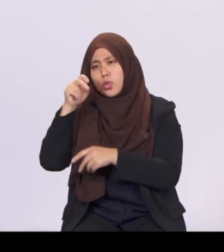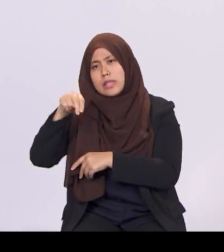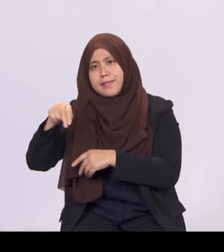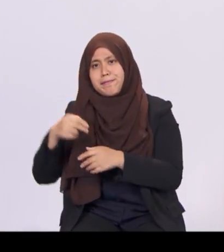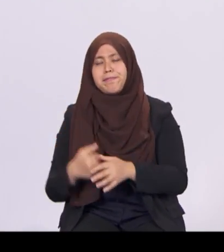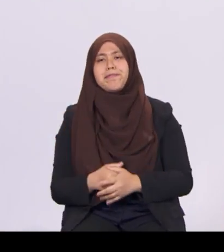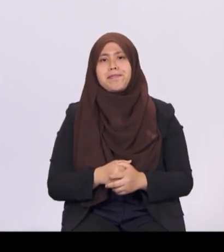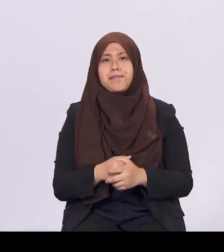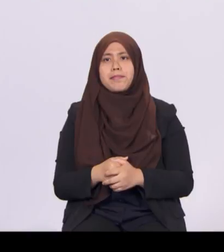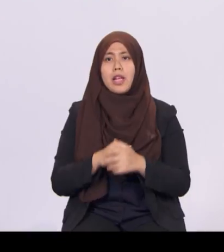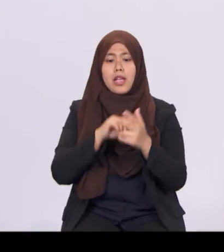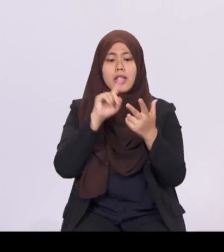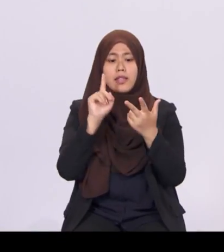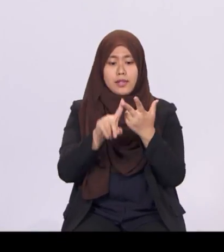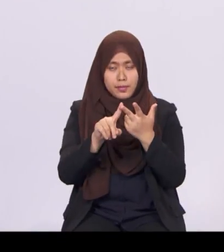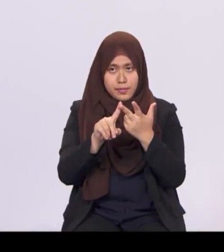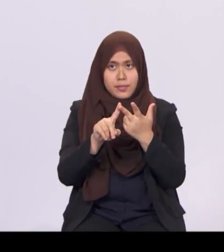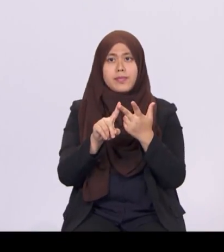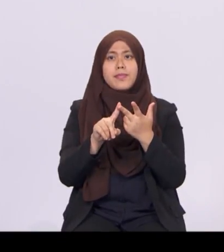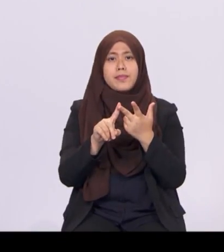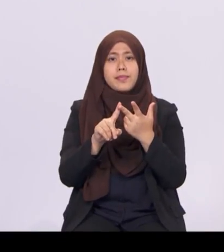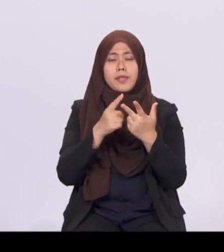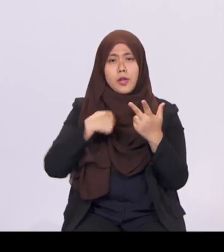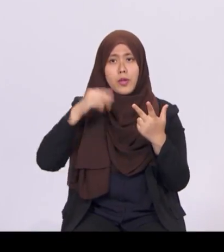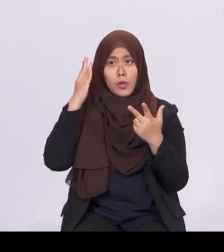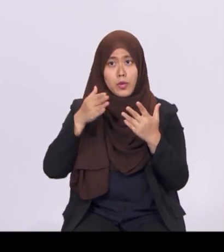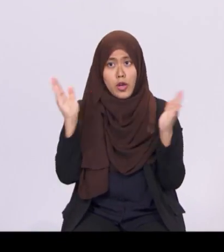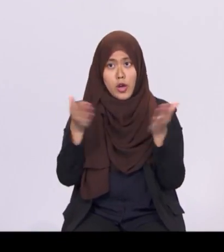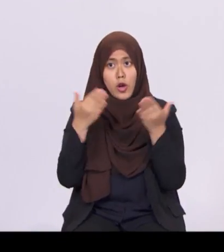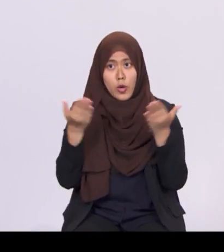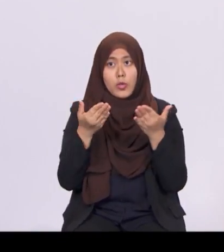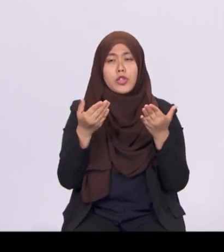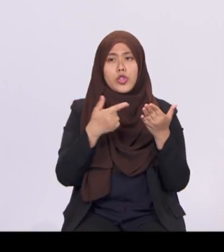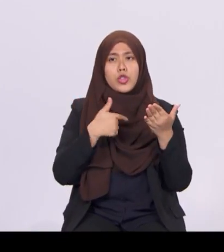And third, we will encourage a spirit of giving in our people.